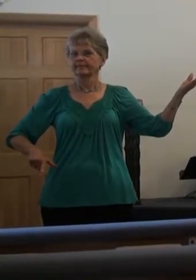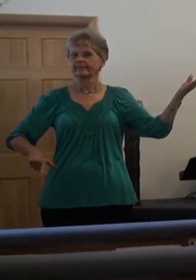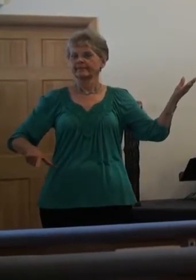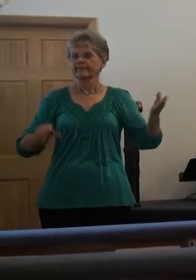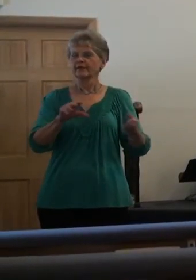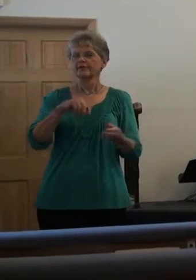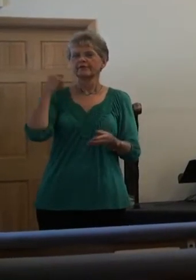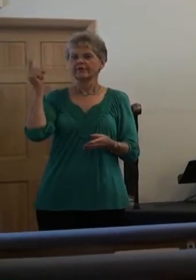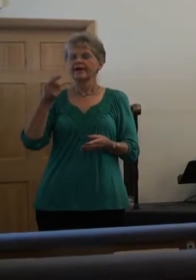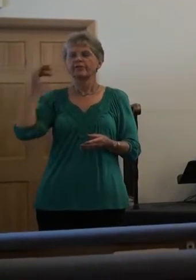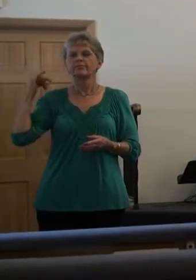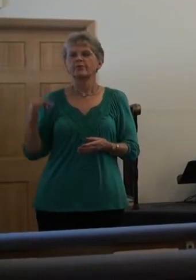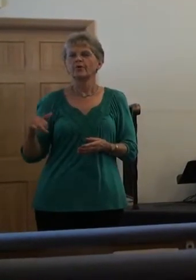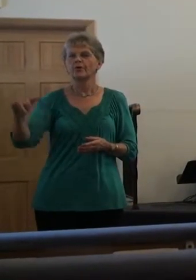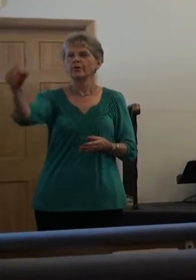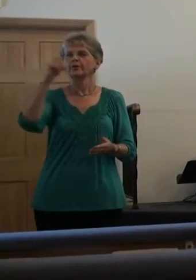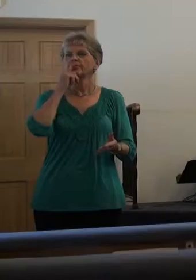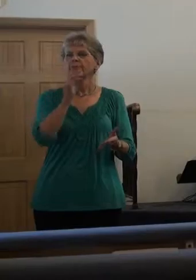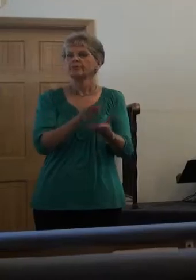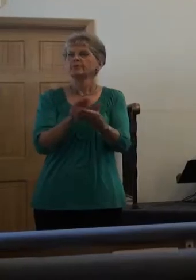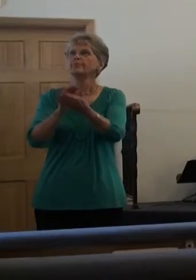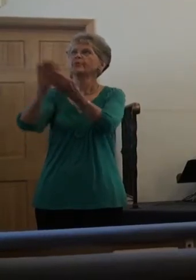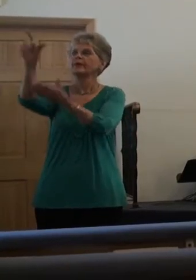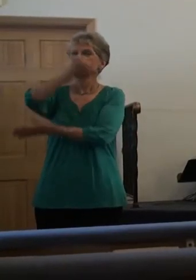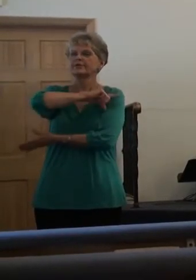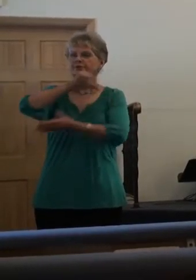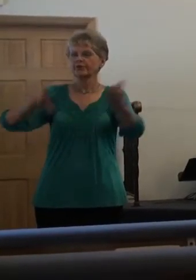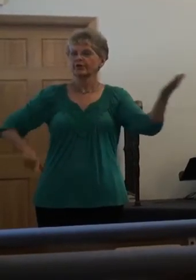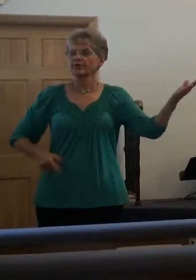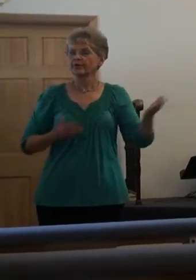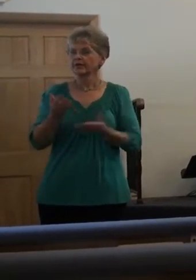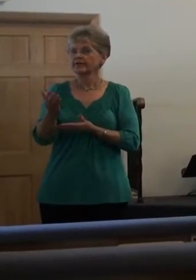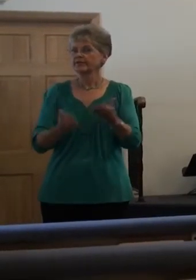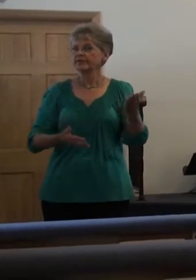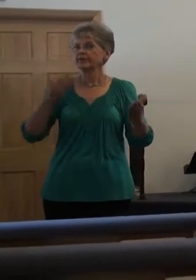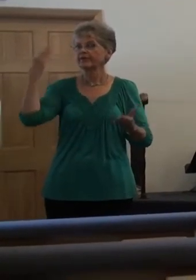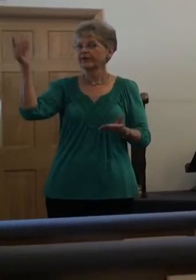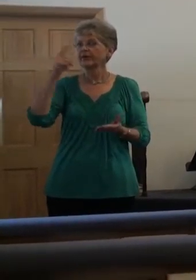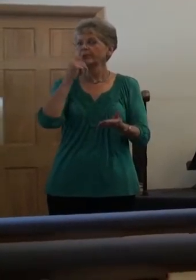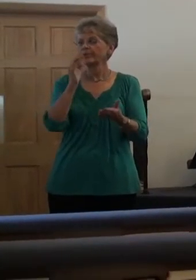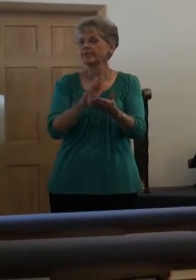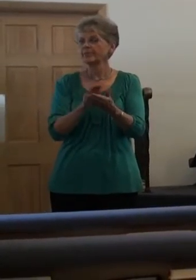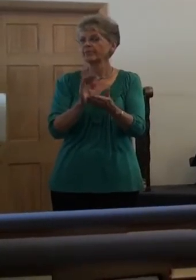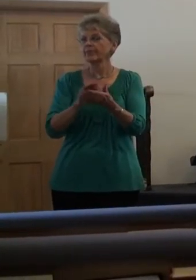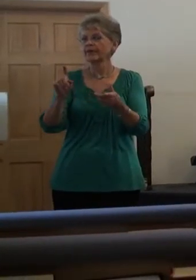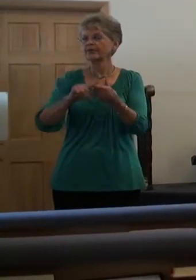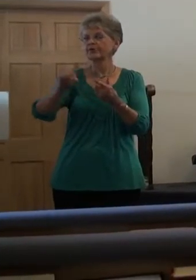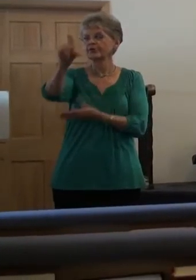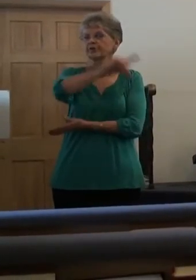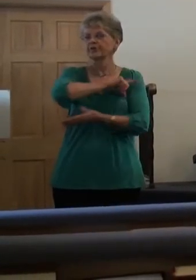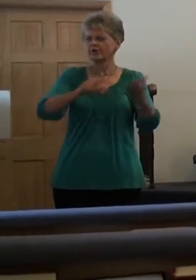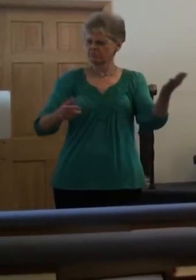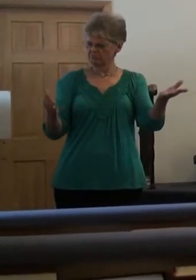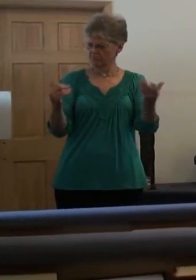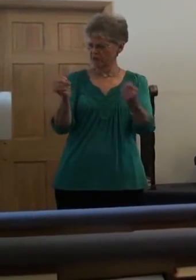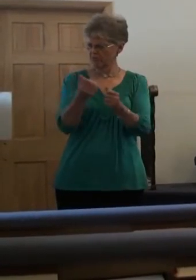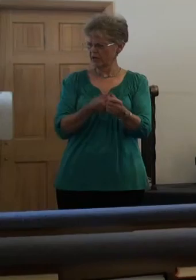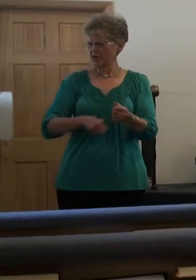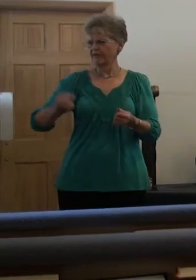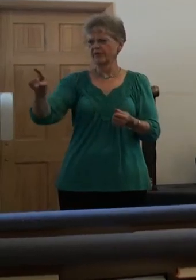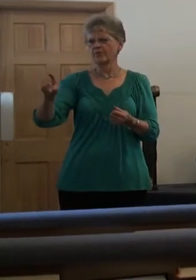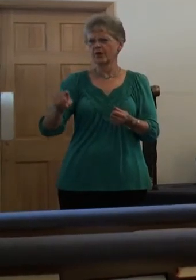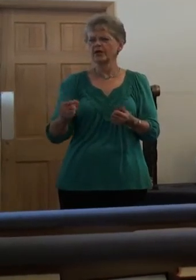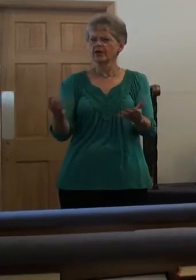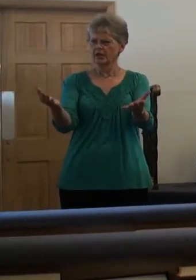evermore Praise to the Lord Sing praises to the Lord Come on everybody stand up and sing one more